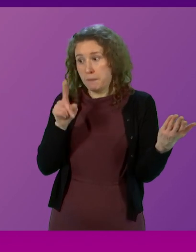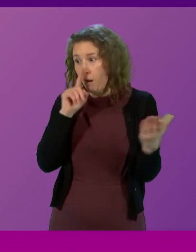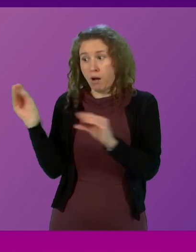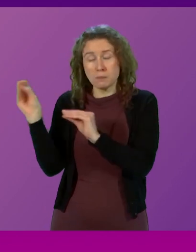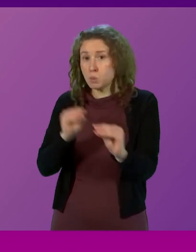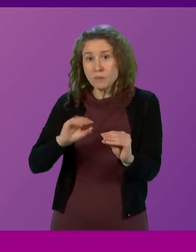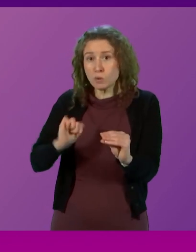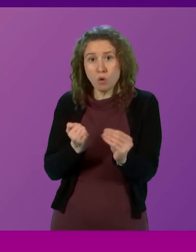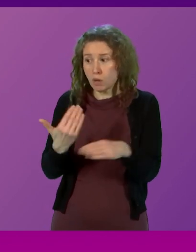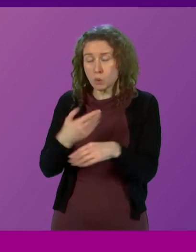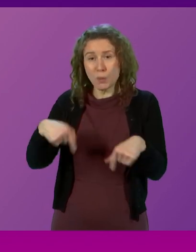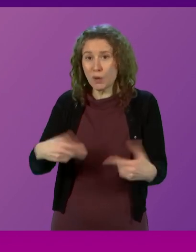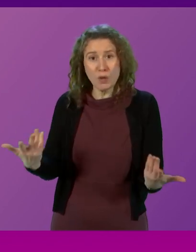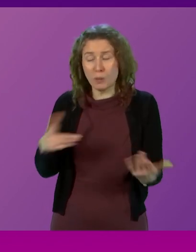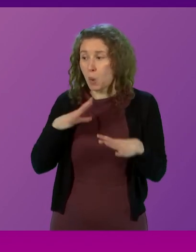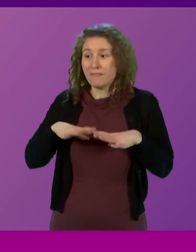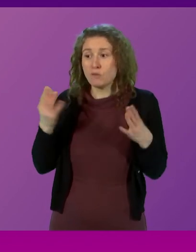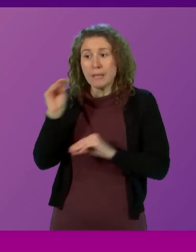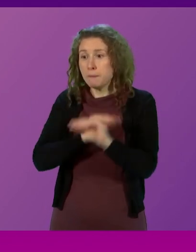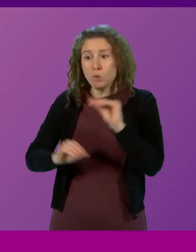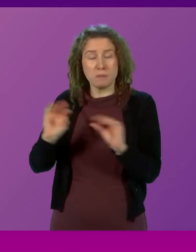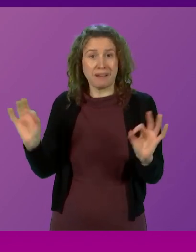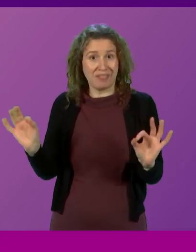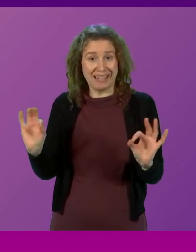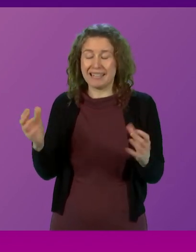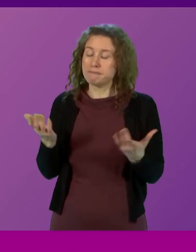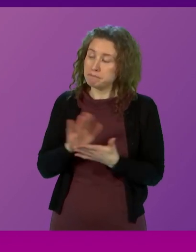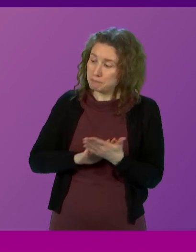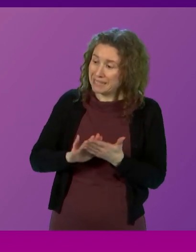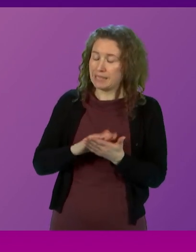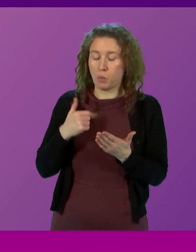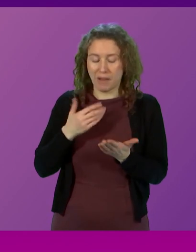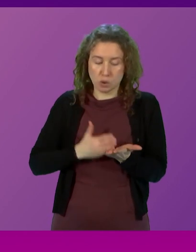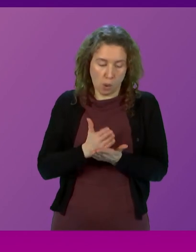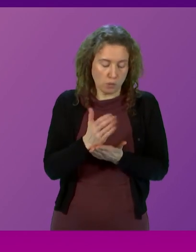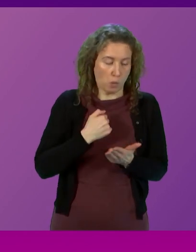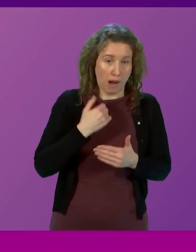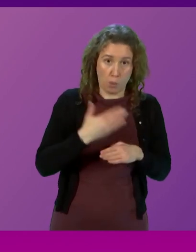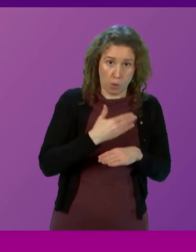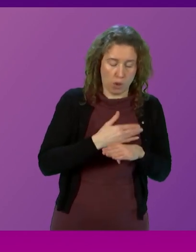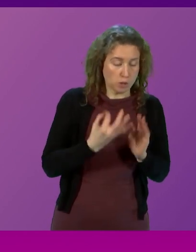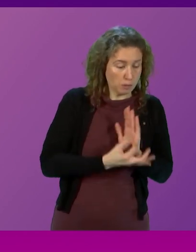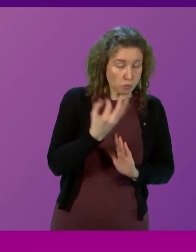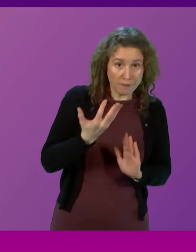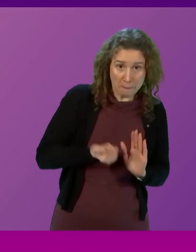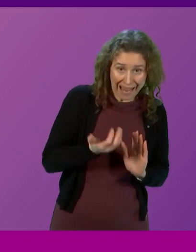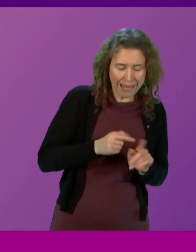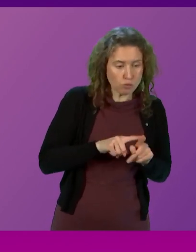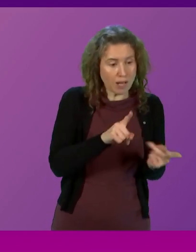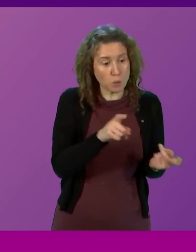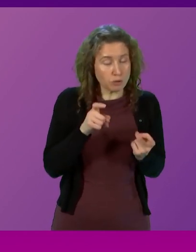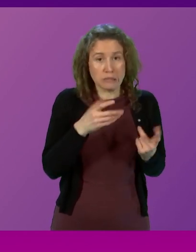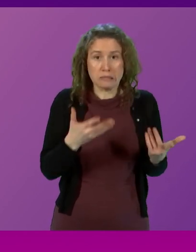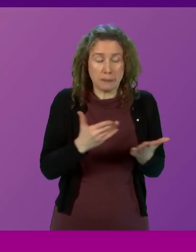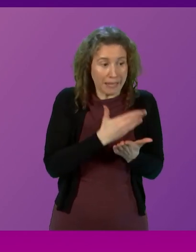of population and we are taking the steps necessary through the work that we're doing to improve pay to try to